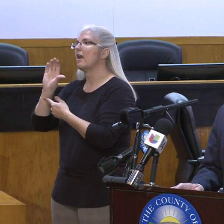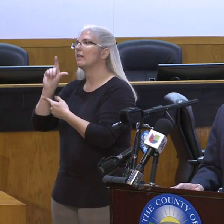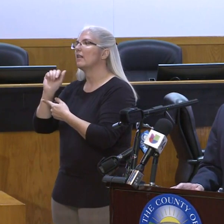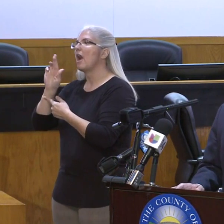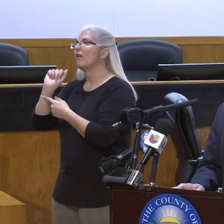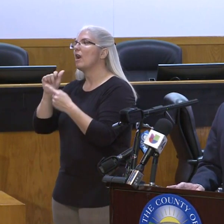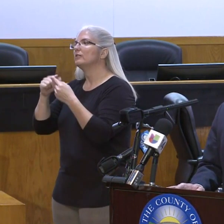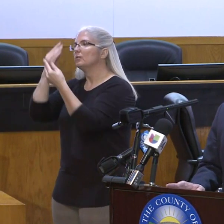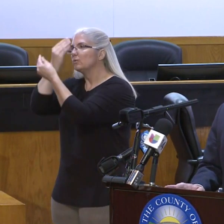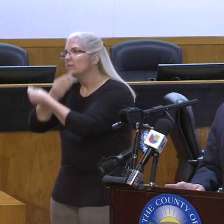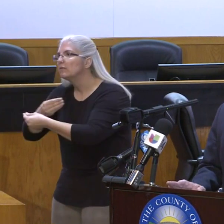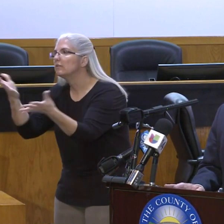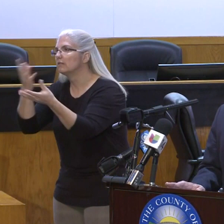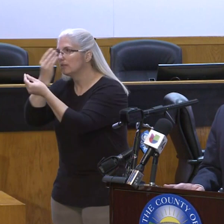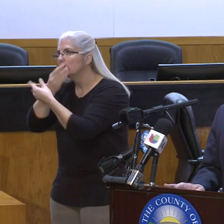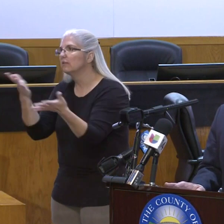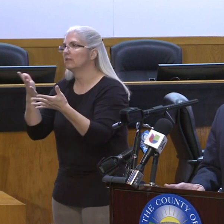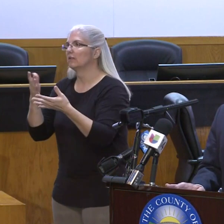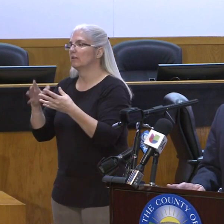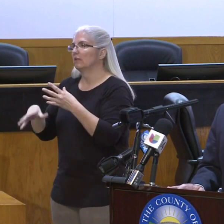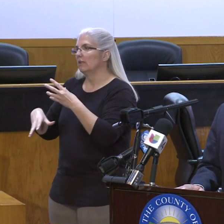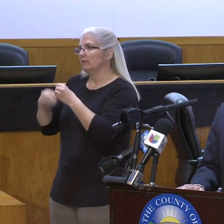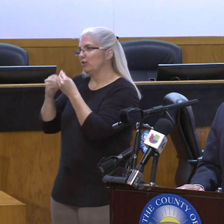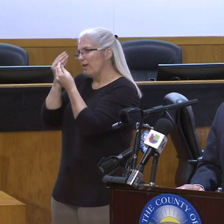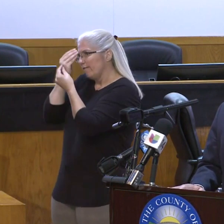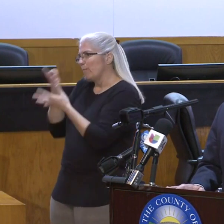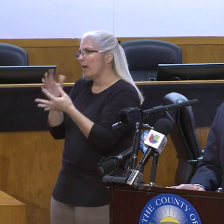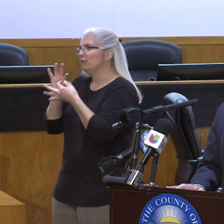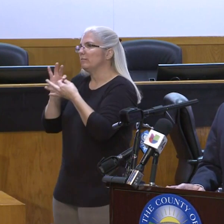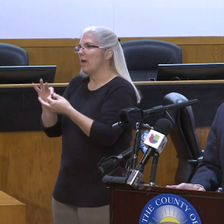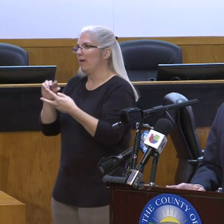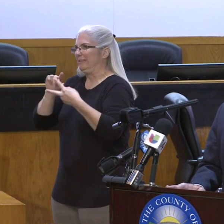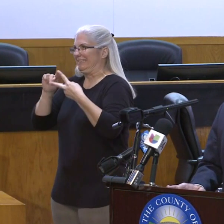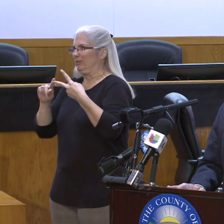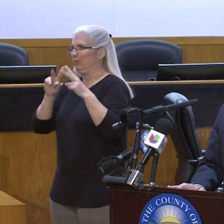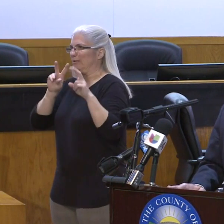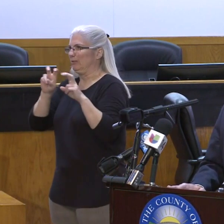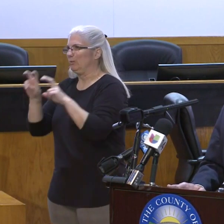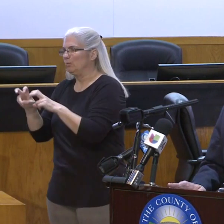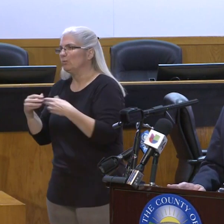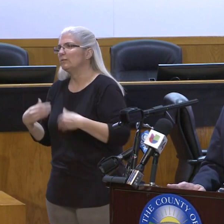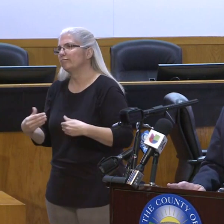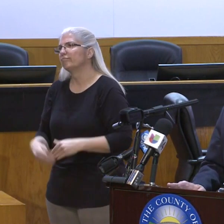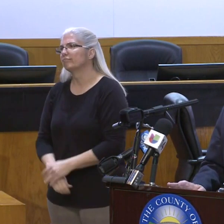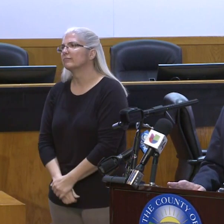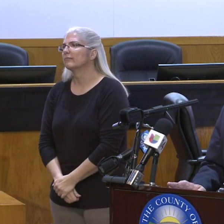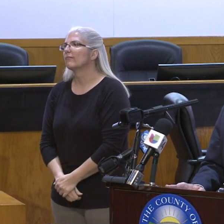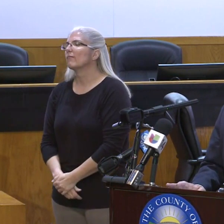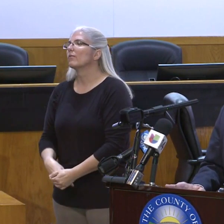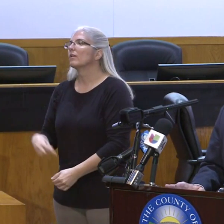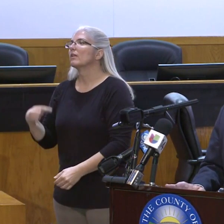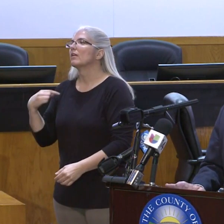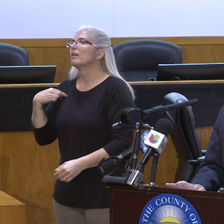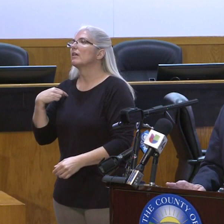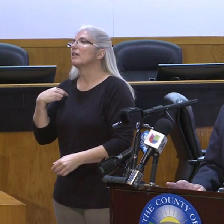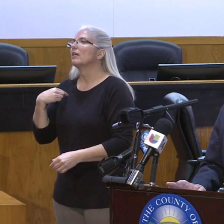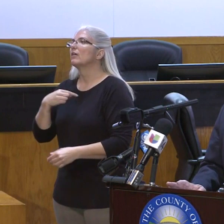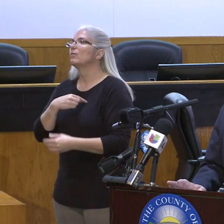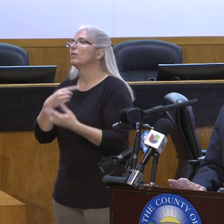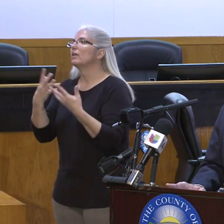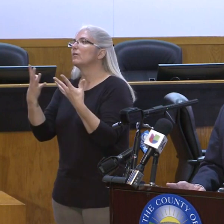information about two very important subjects, and we want to note that two databases